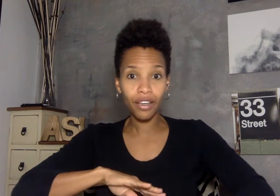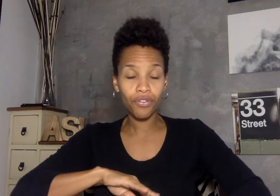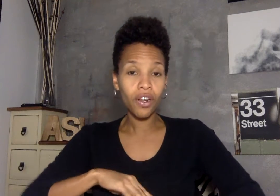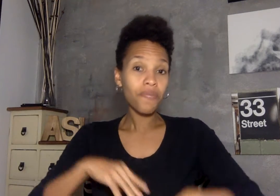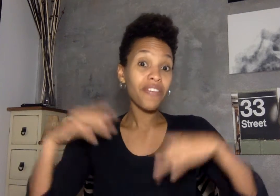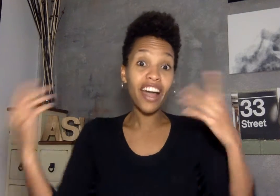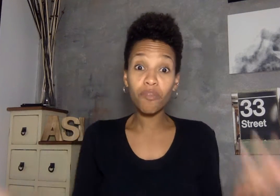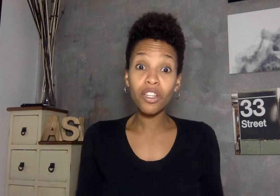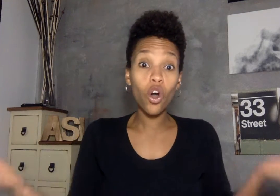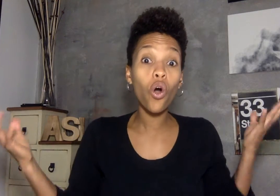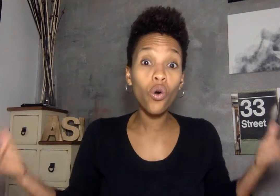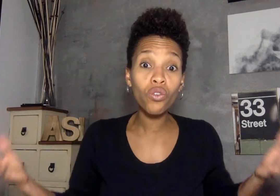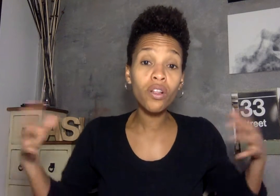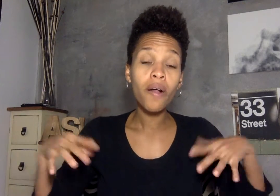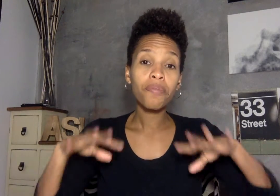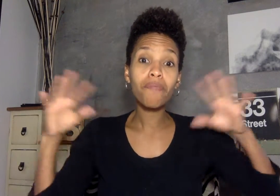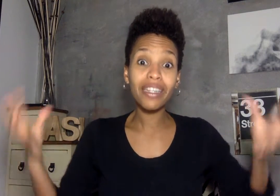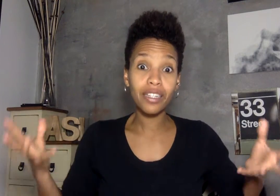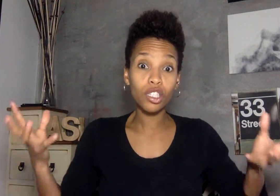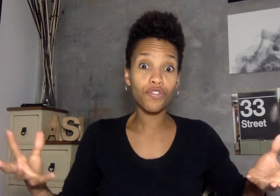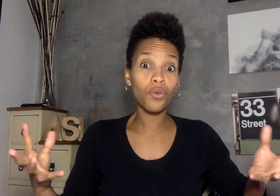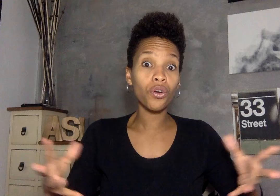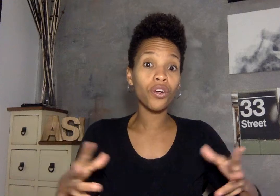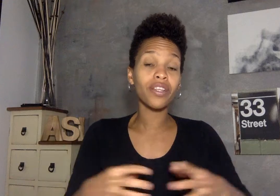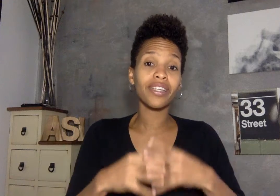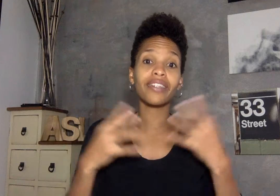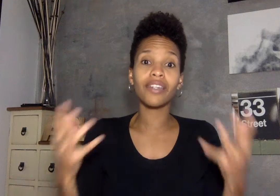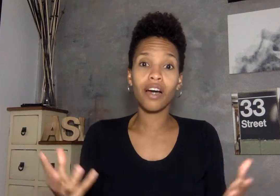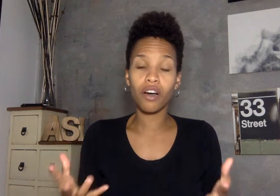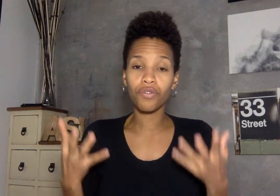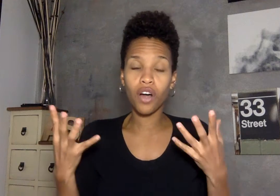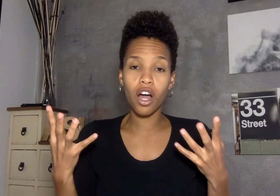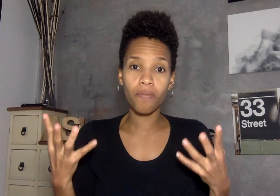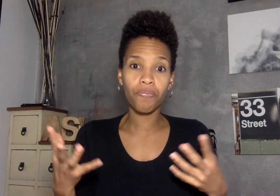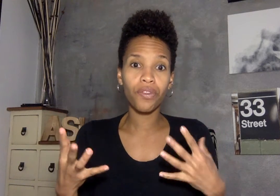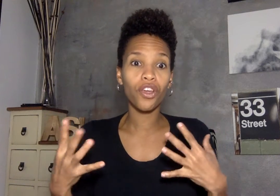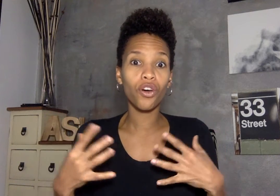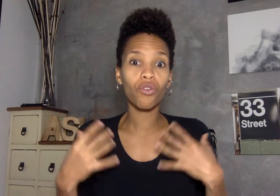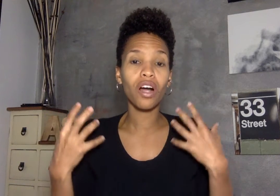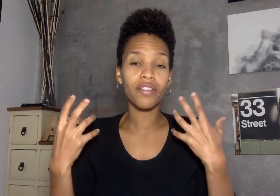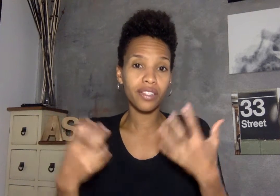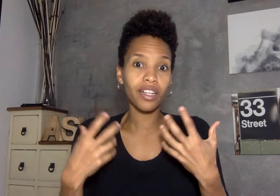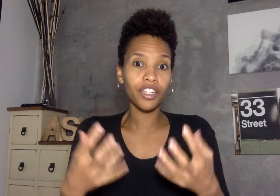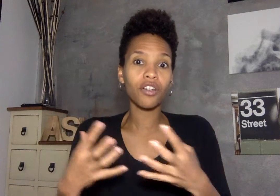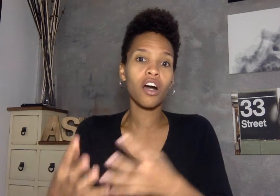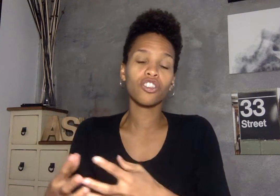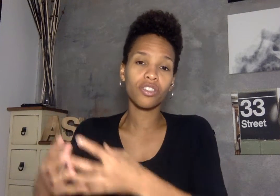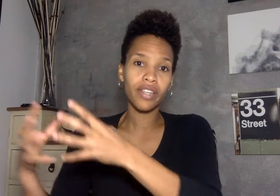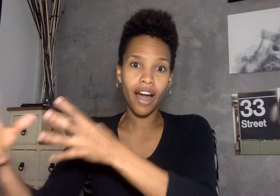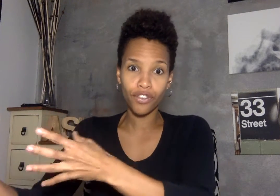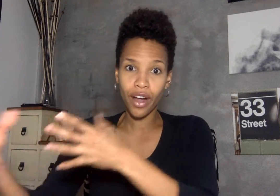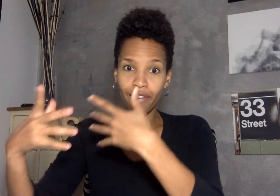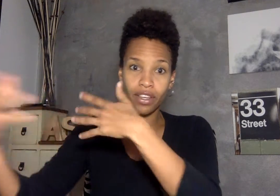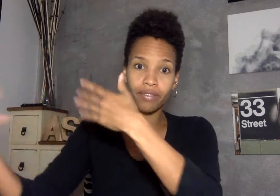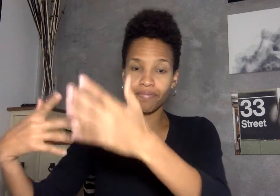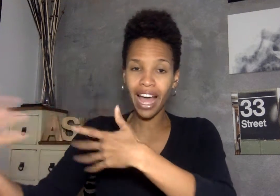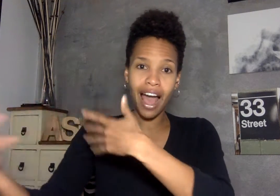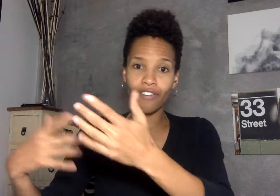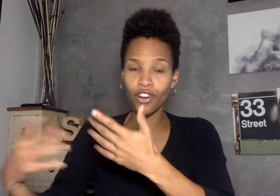and that could be the whole message for this idea of um you know this clear conscience after having after